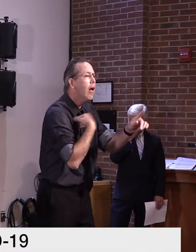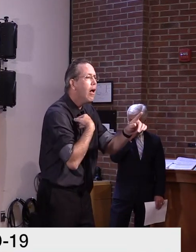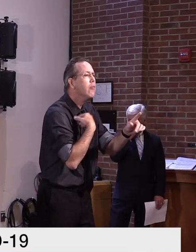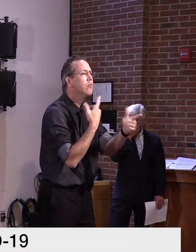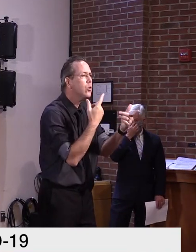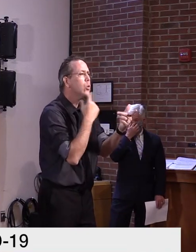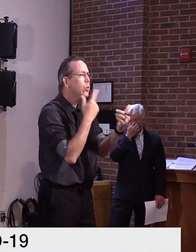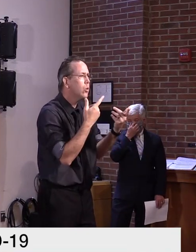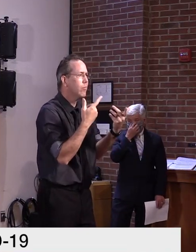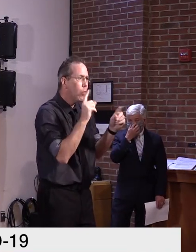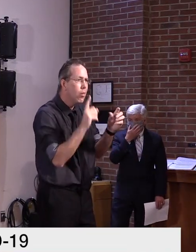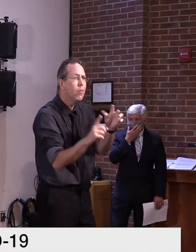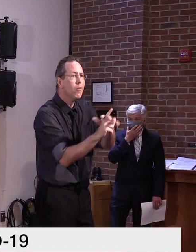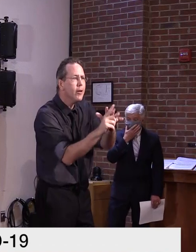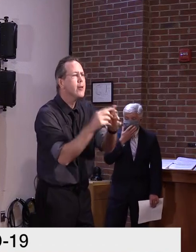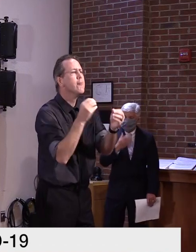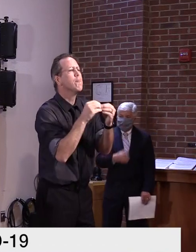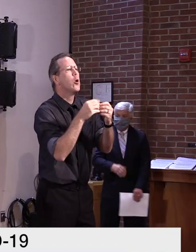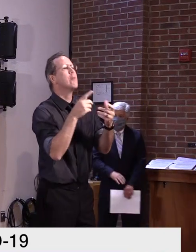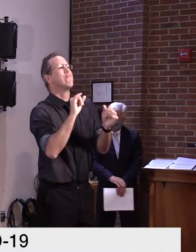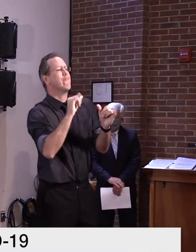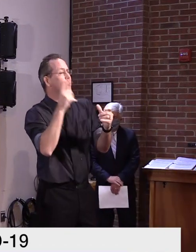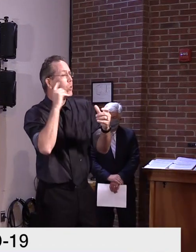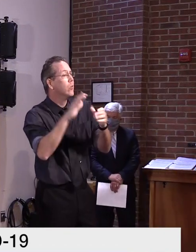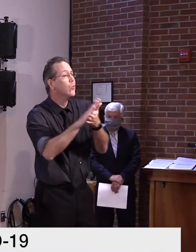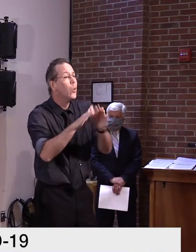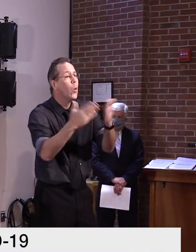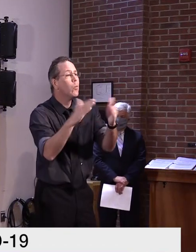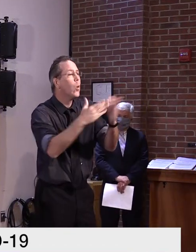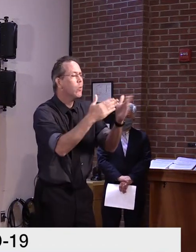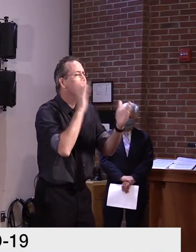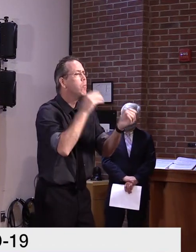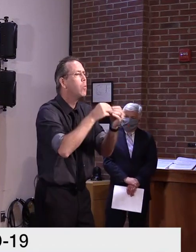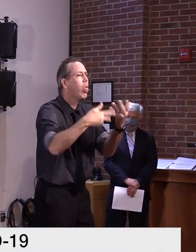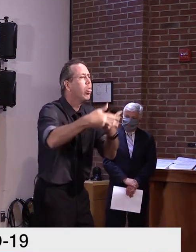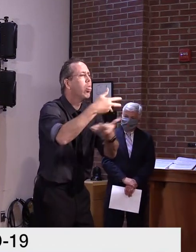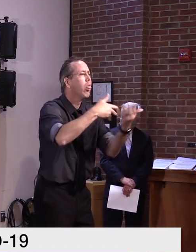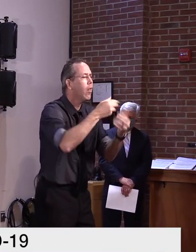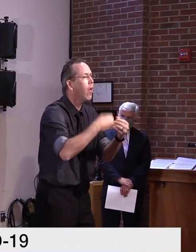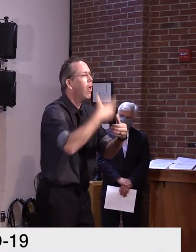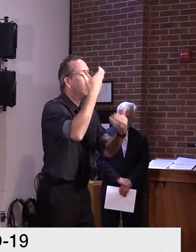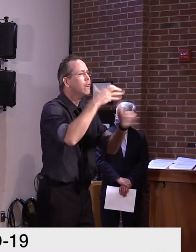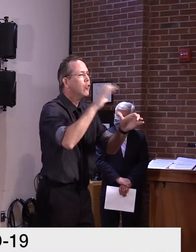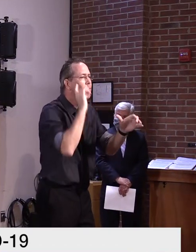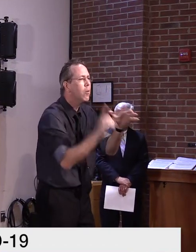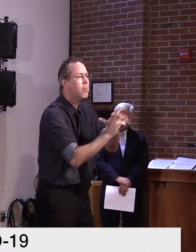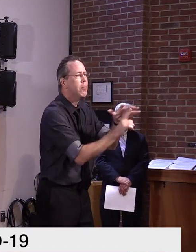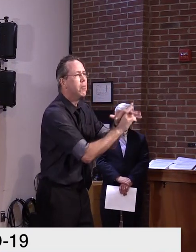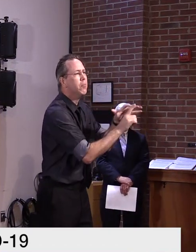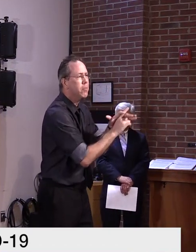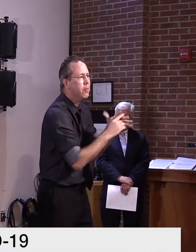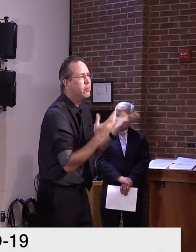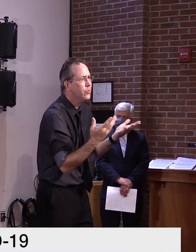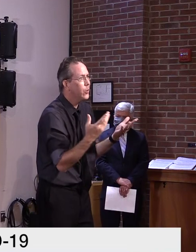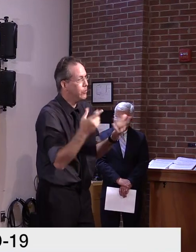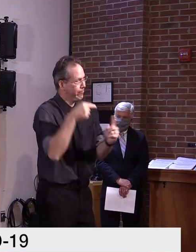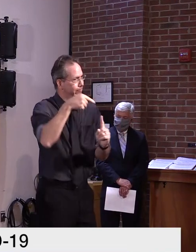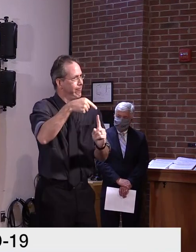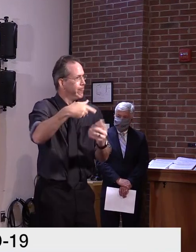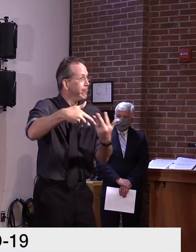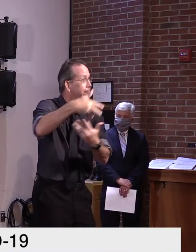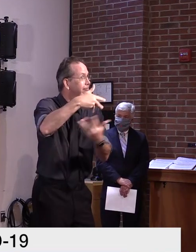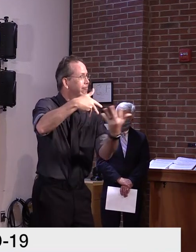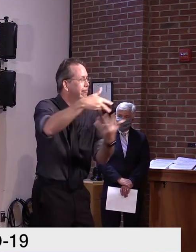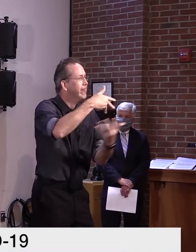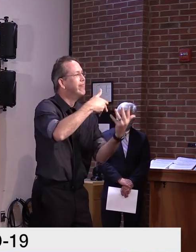closer together than they have been. so we anticipate increases in numbers of cases. So first